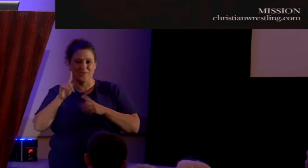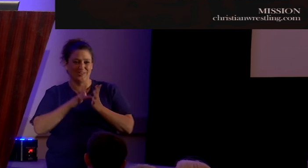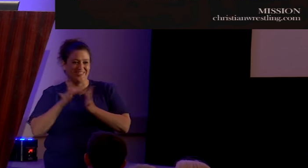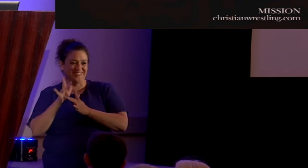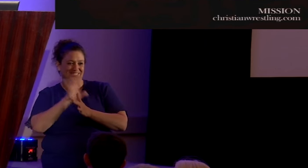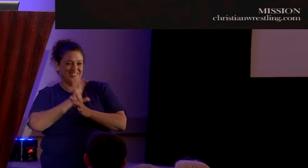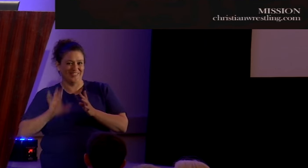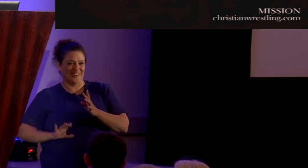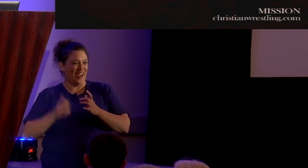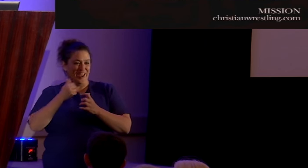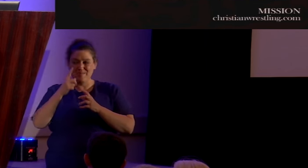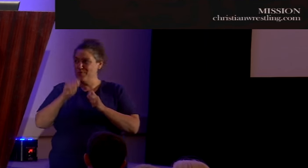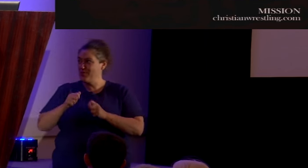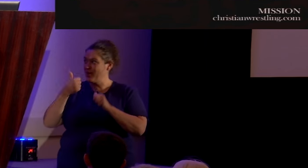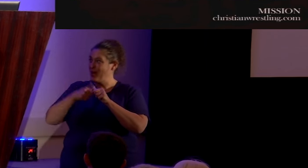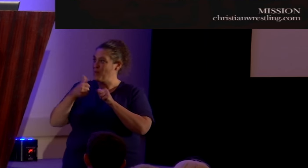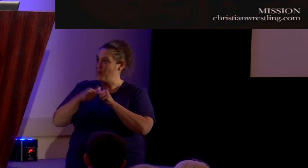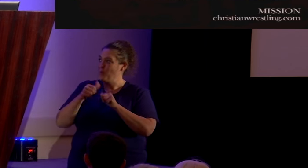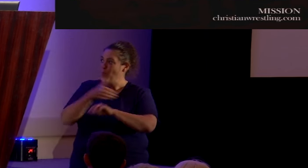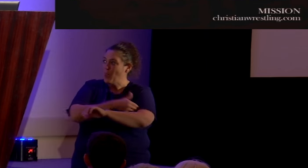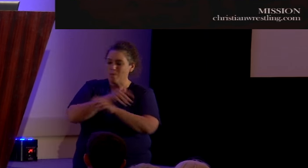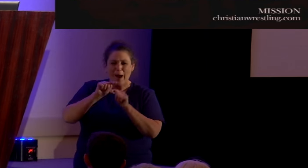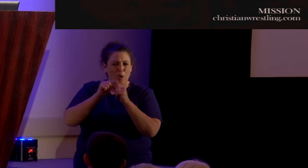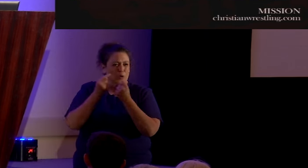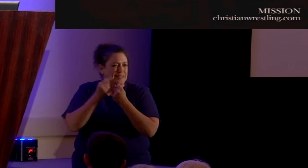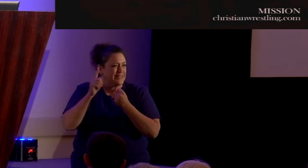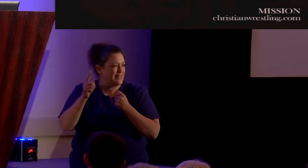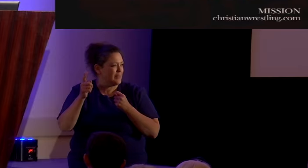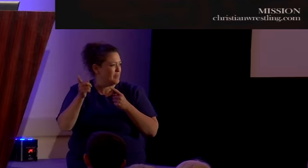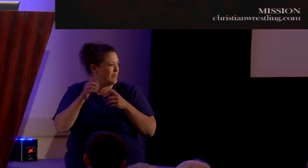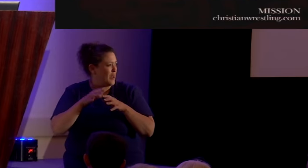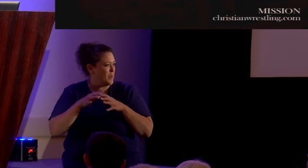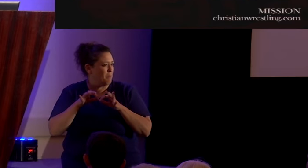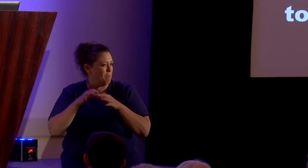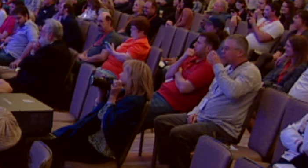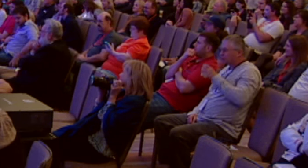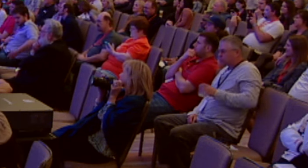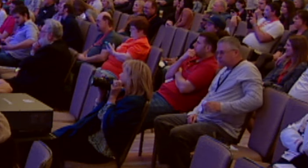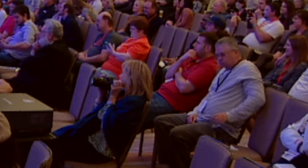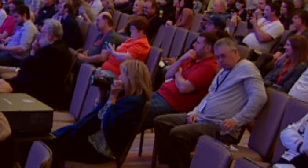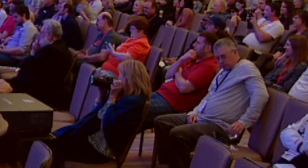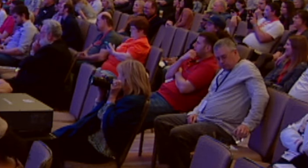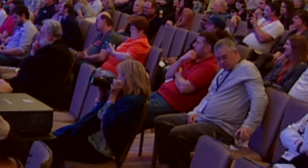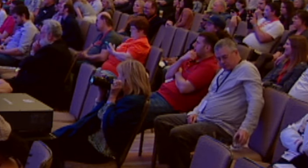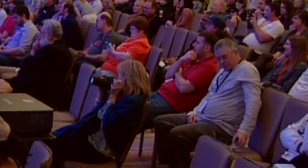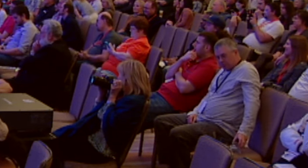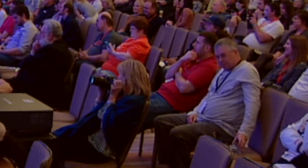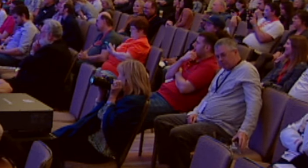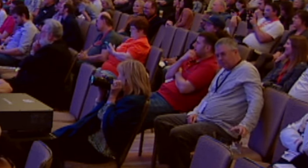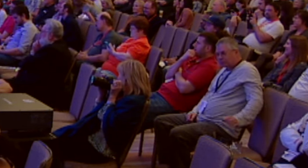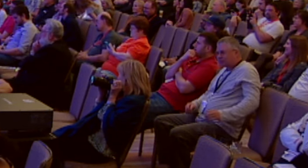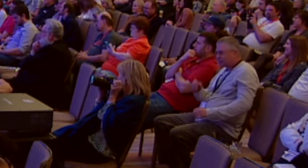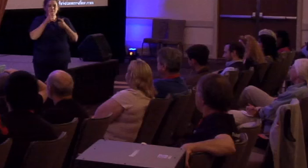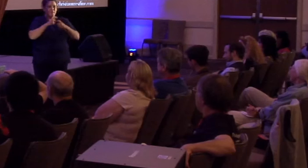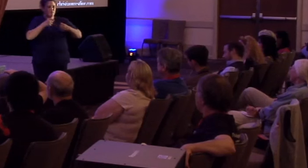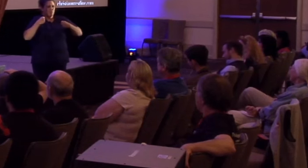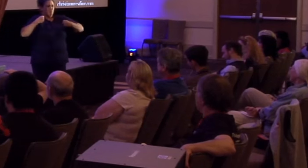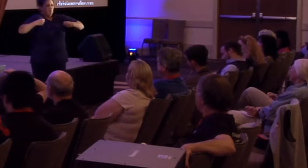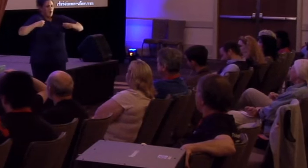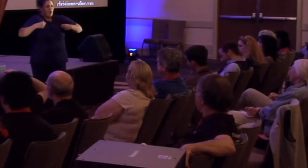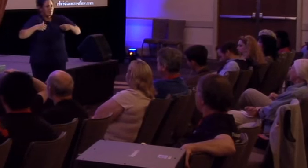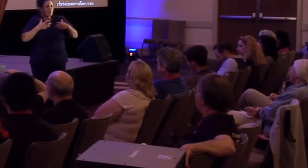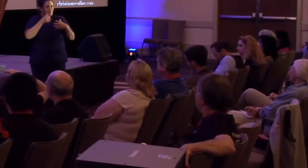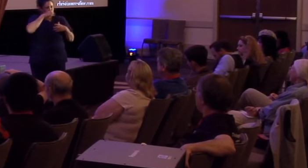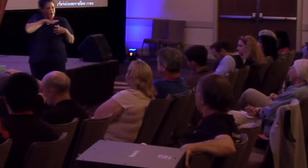Anybody old enough to remember the power team? They were a big deal in the 80s, right? These big bodybuilder strongmen